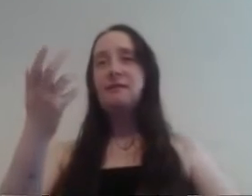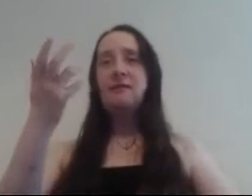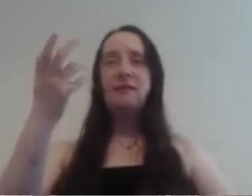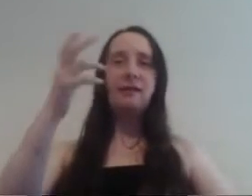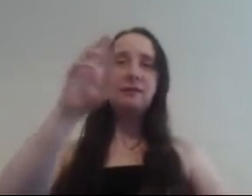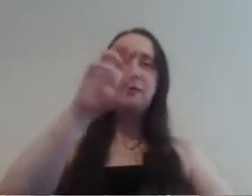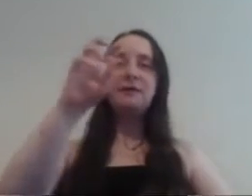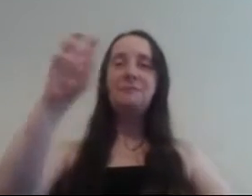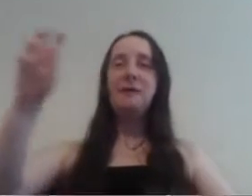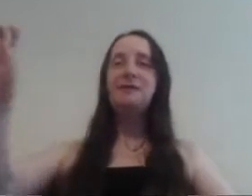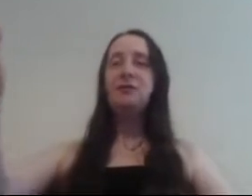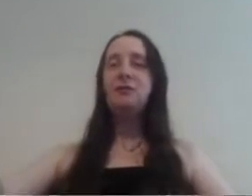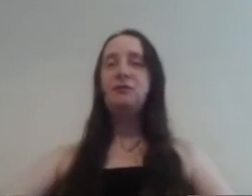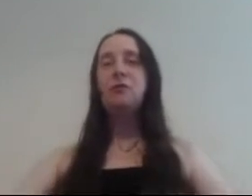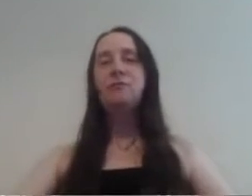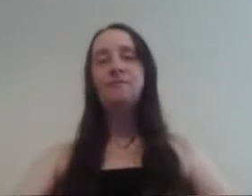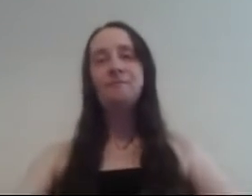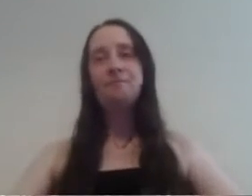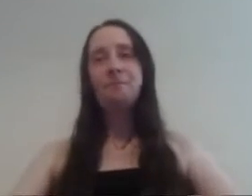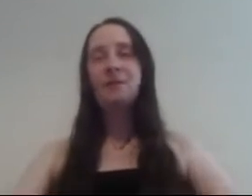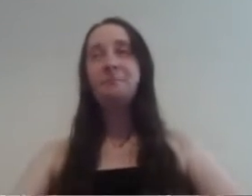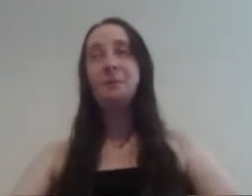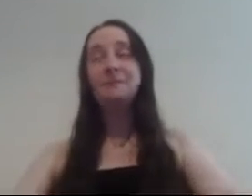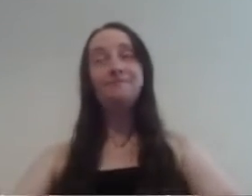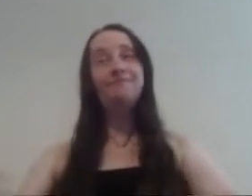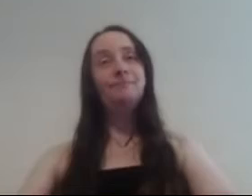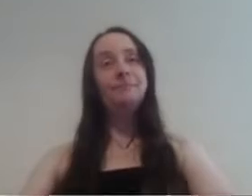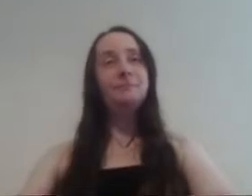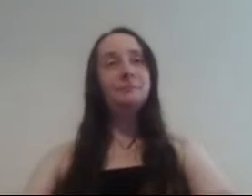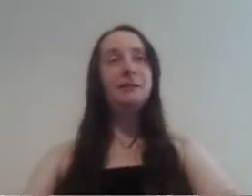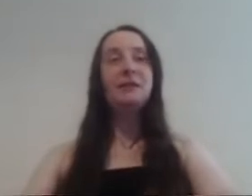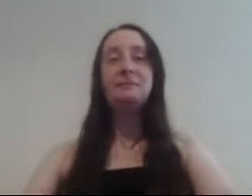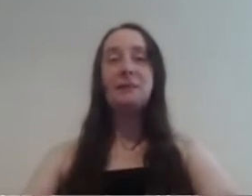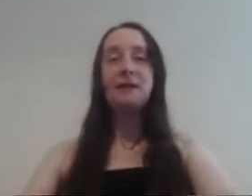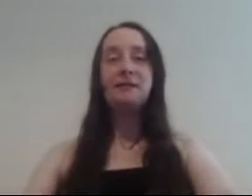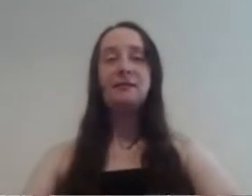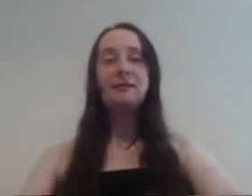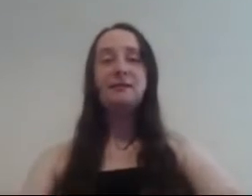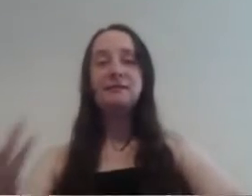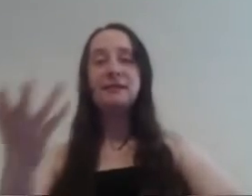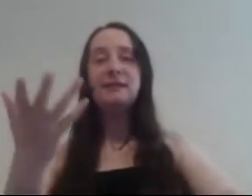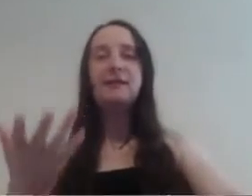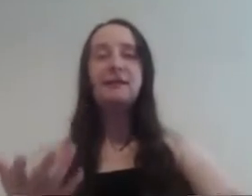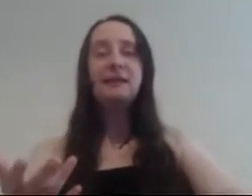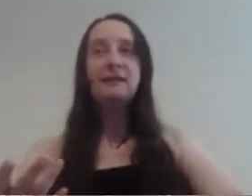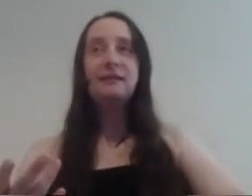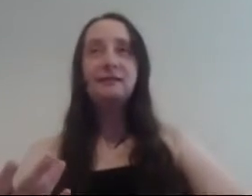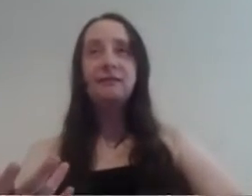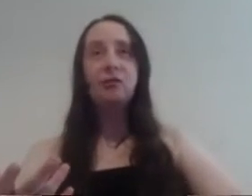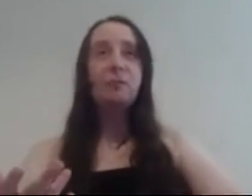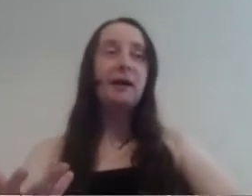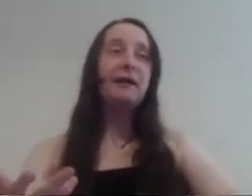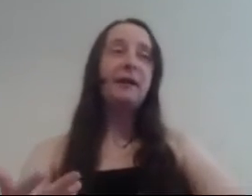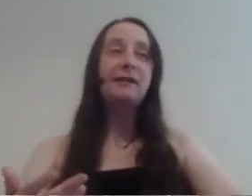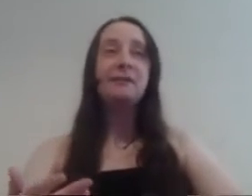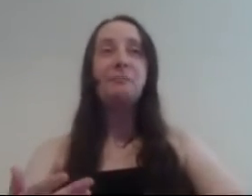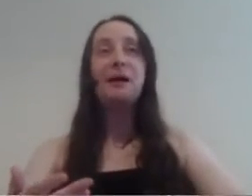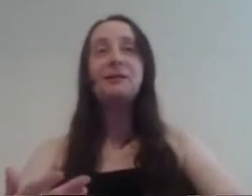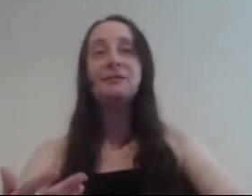like the green mist gone but we didn't expect Selena to go back into the past